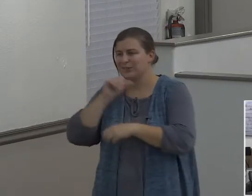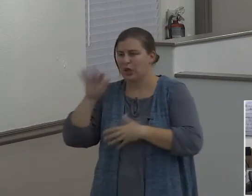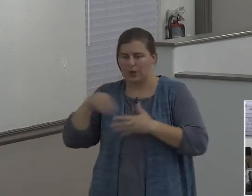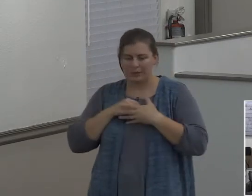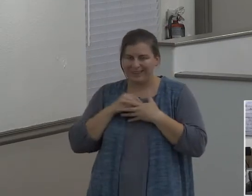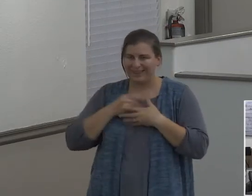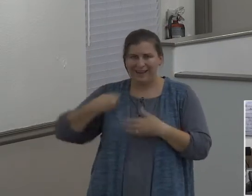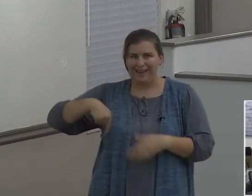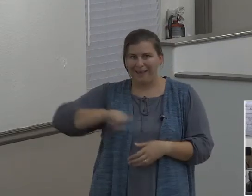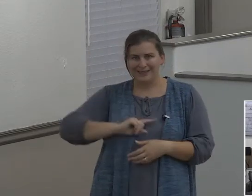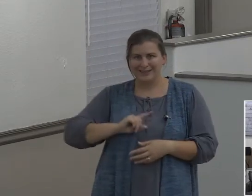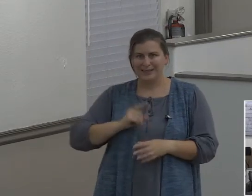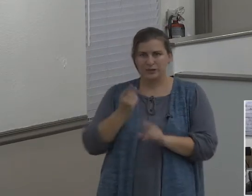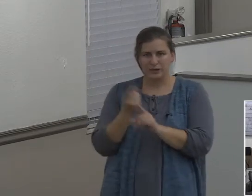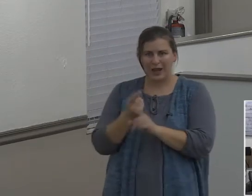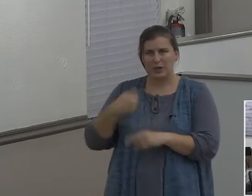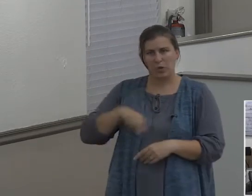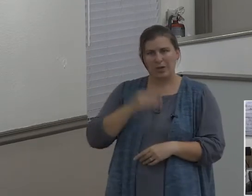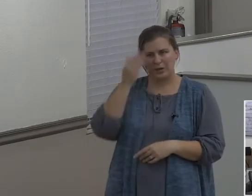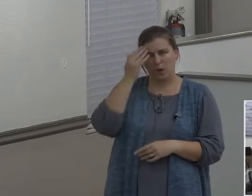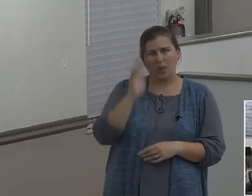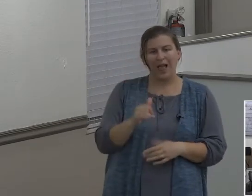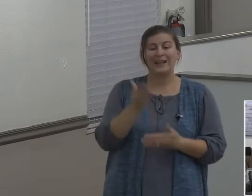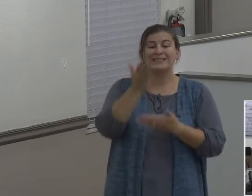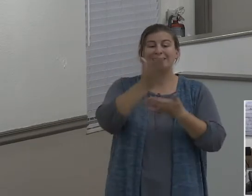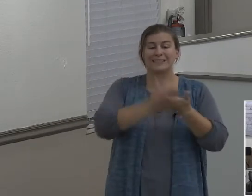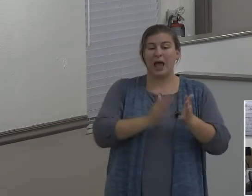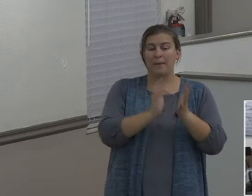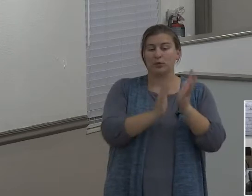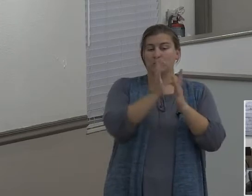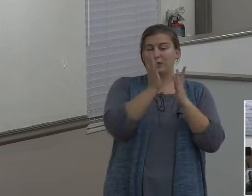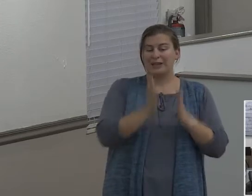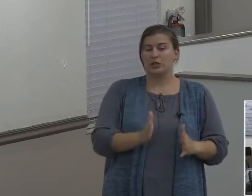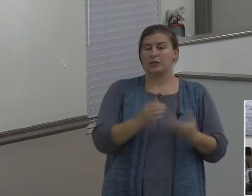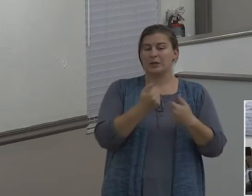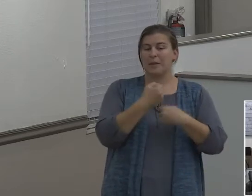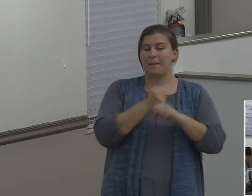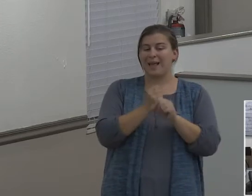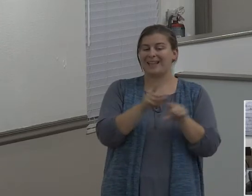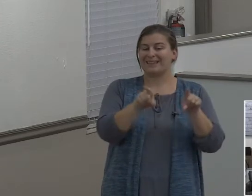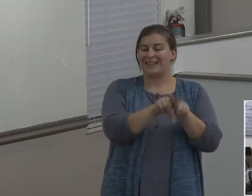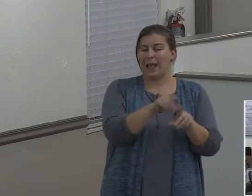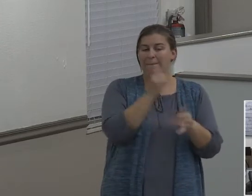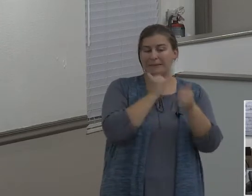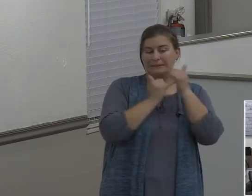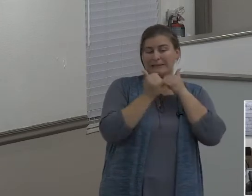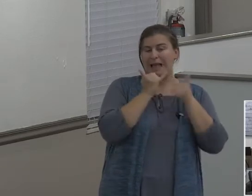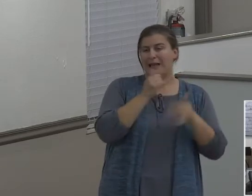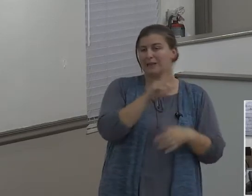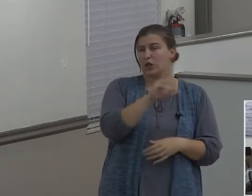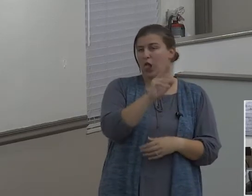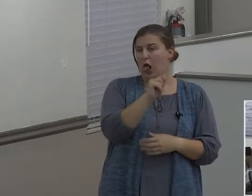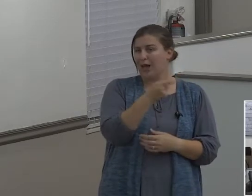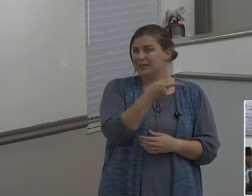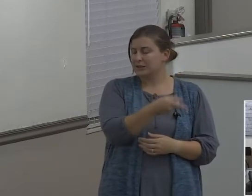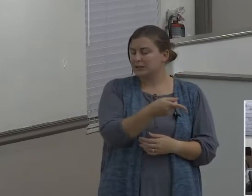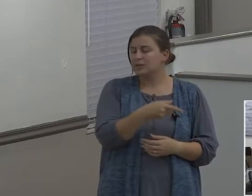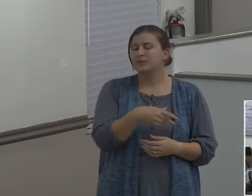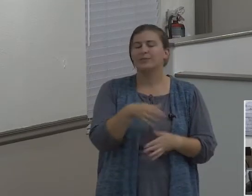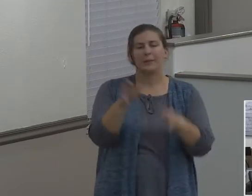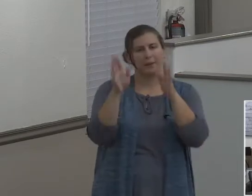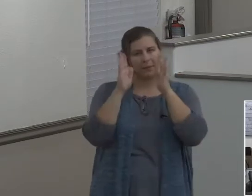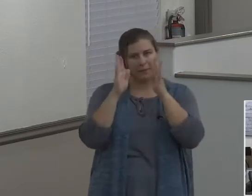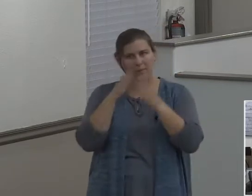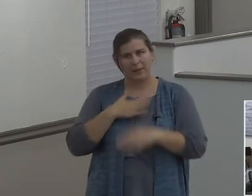Some Christians make the very same mistake as Lot. Listen. Christians